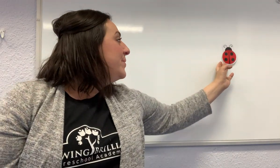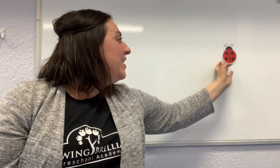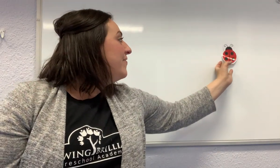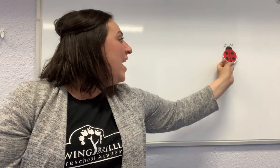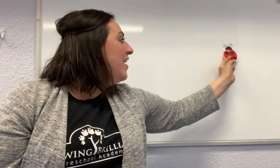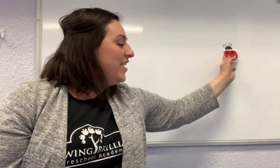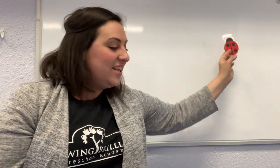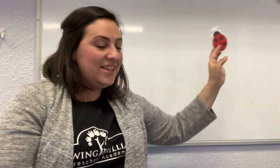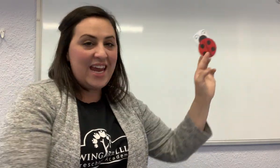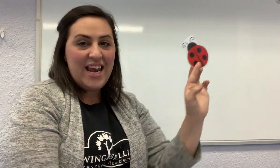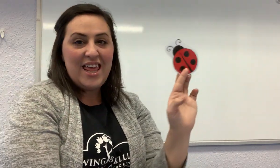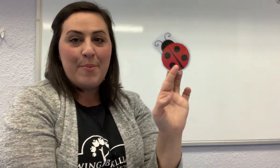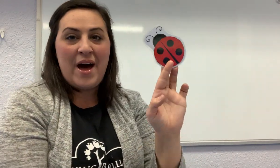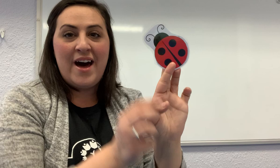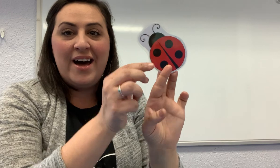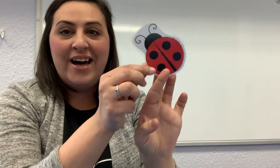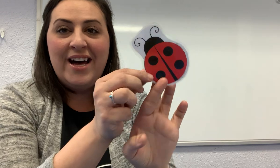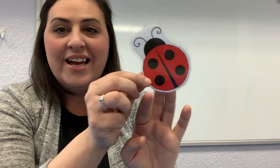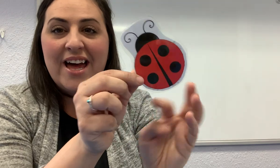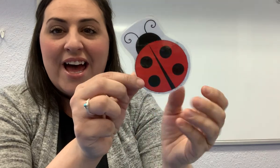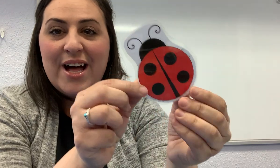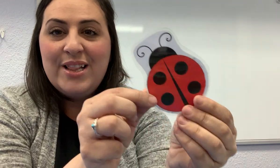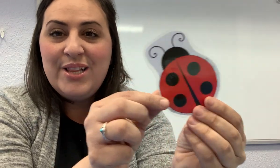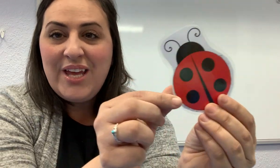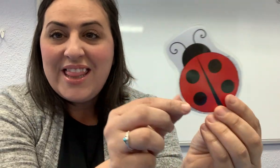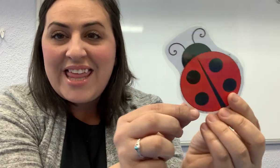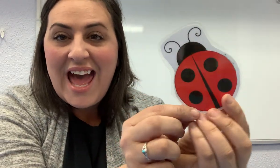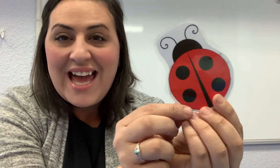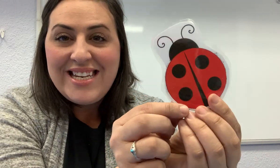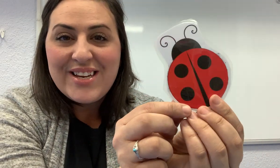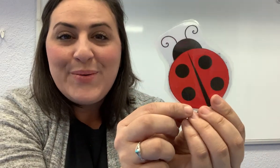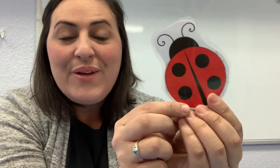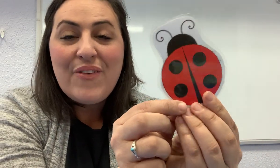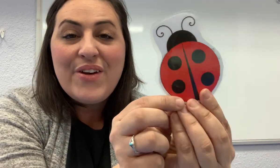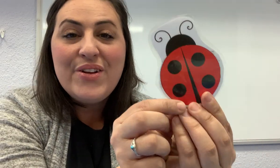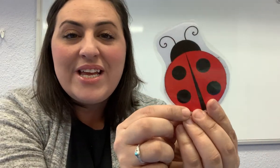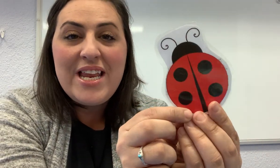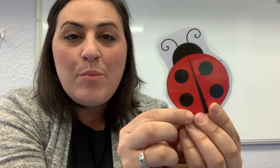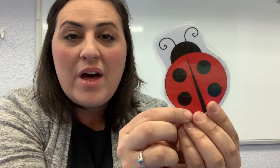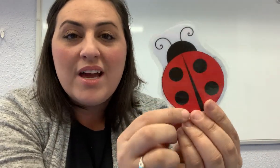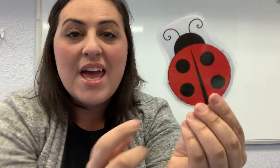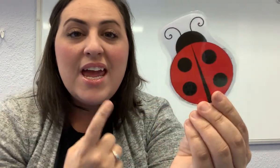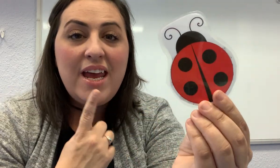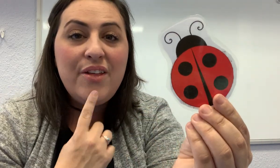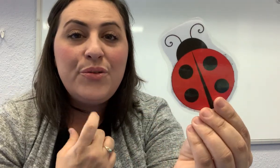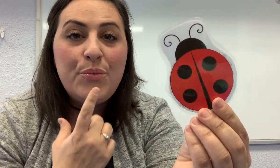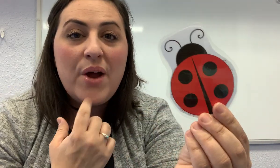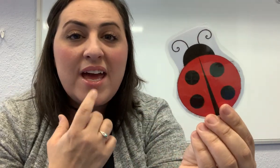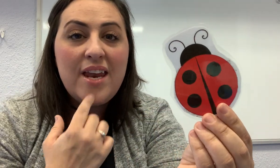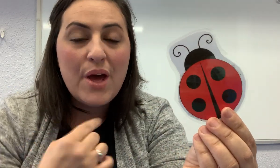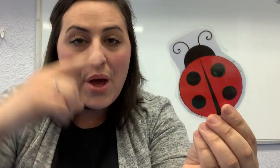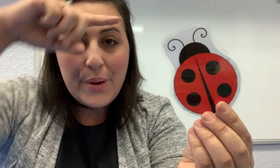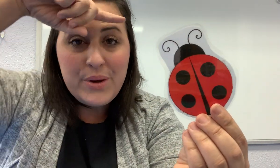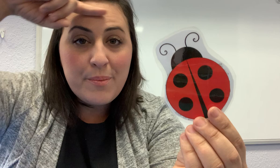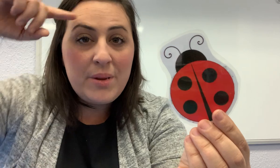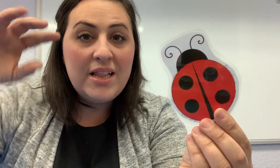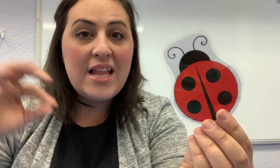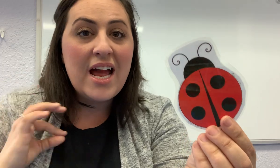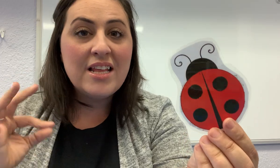we found our ladybug. Look at that. We found our ladybug. It is red with black